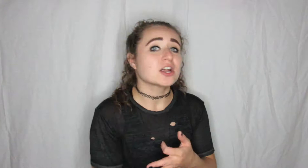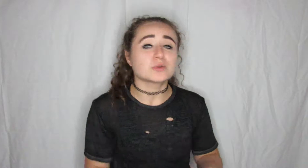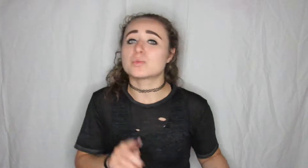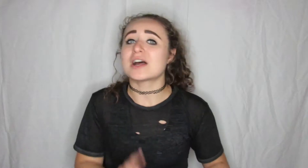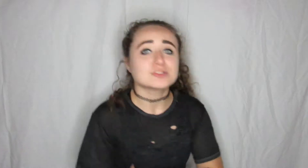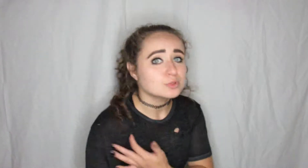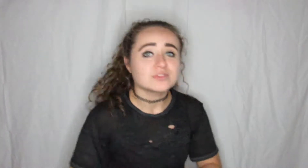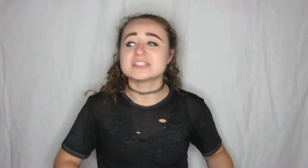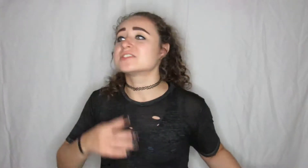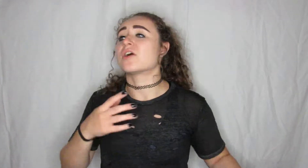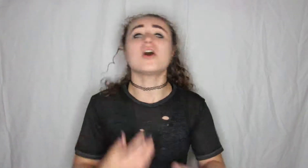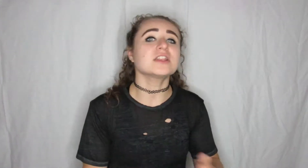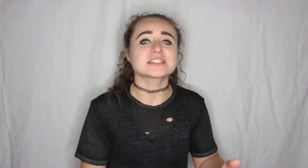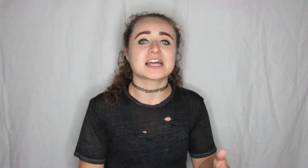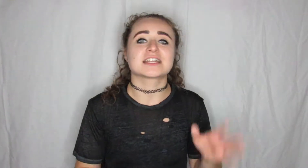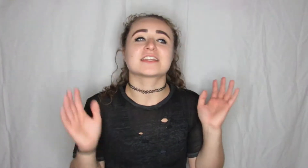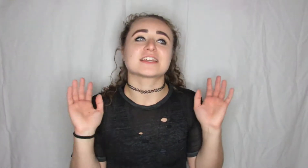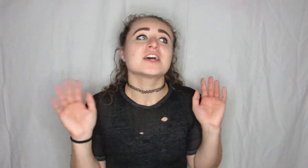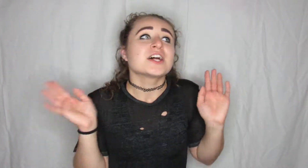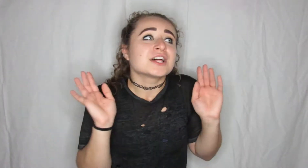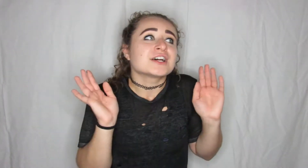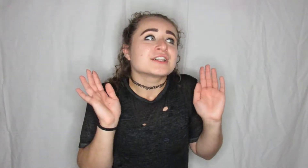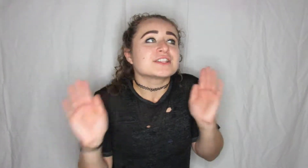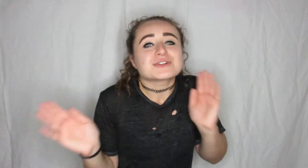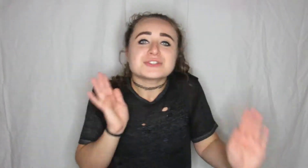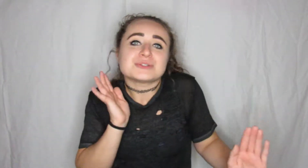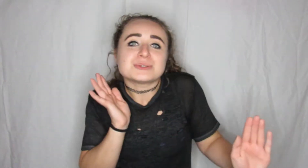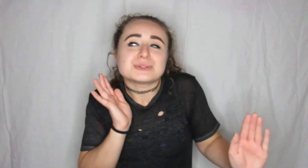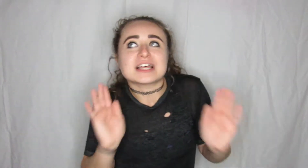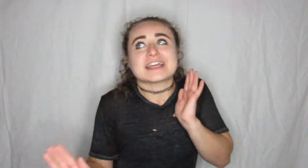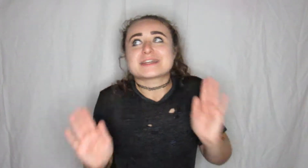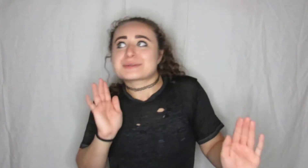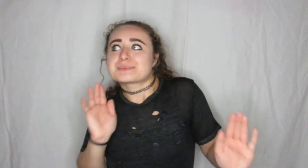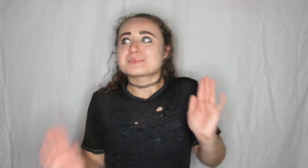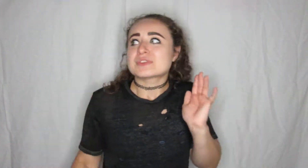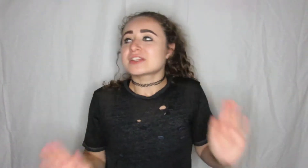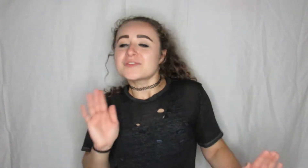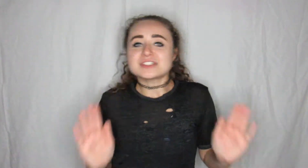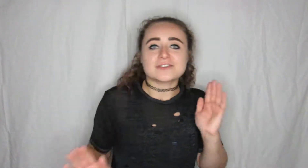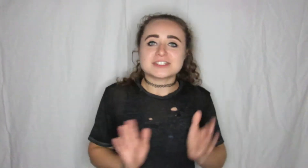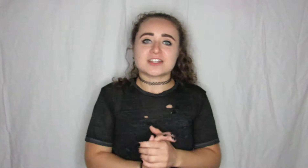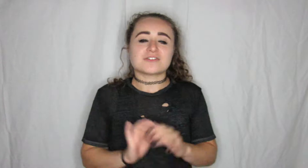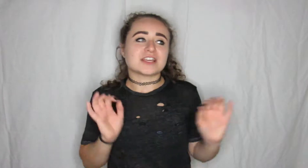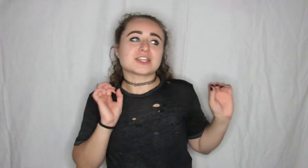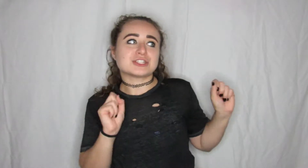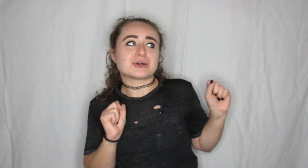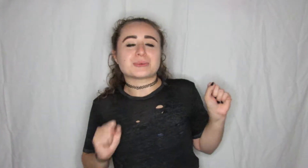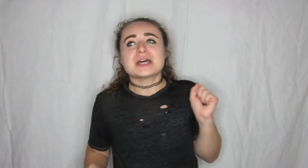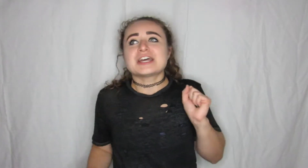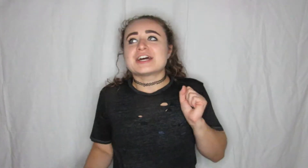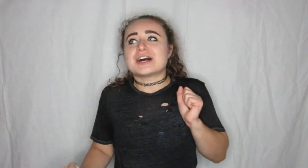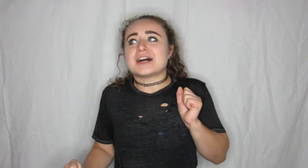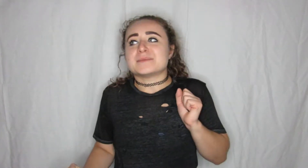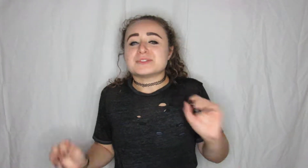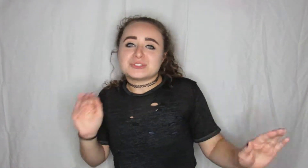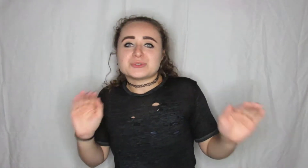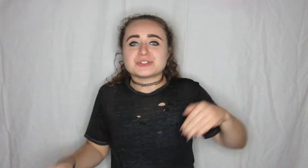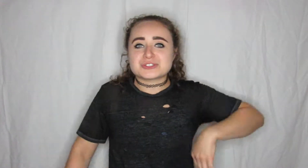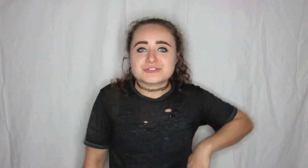cuddle we'd watch movies you know all this kind of like little cute like lovey-dovey stuff like you know you do when you're